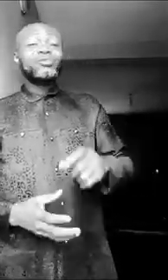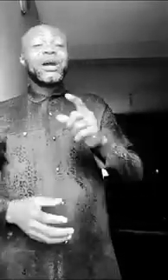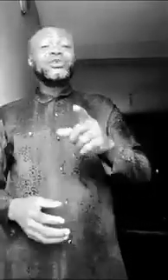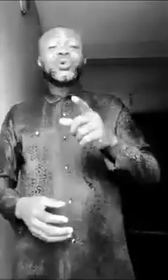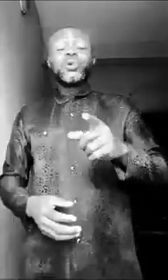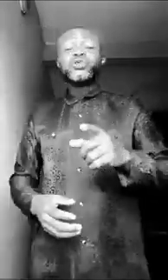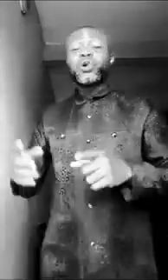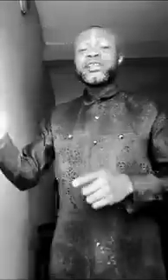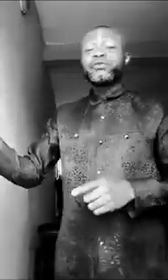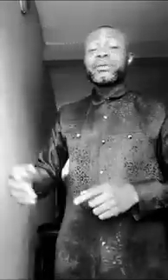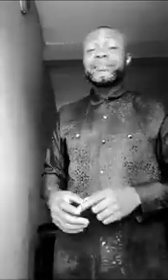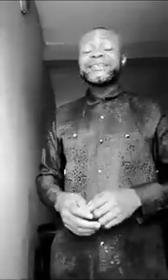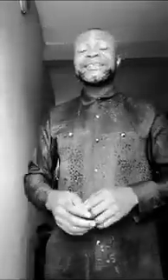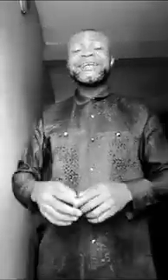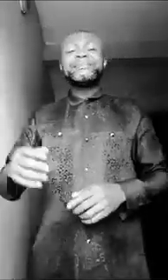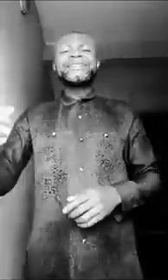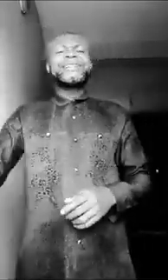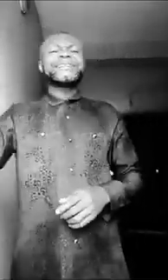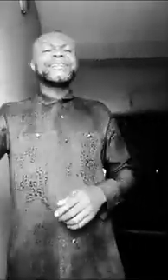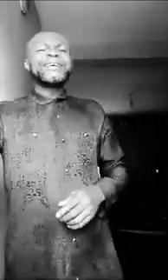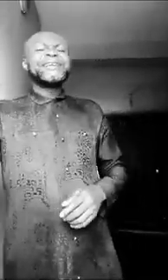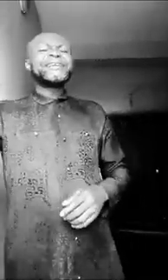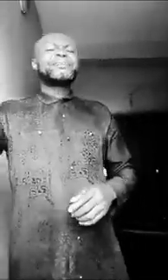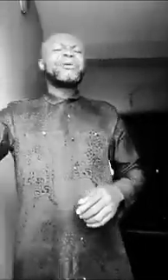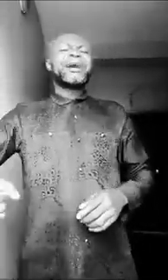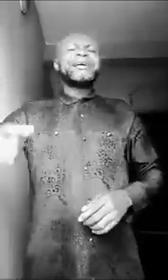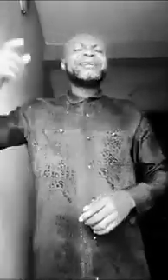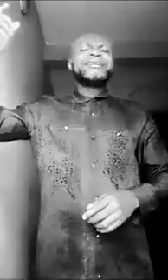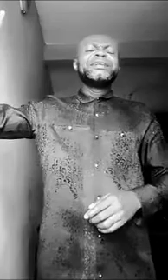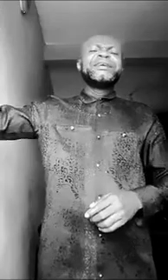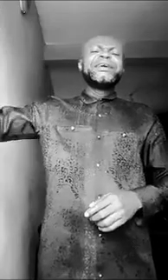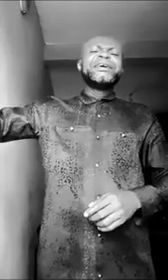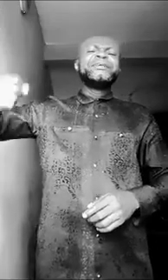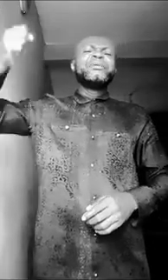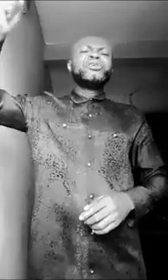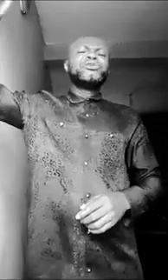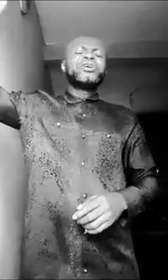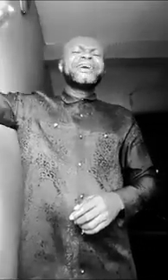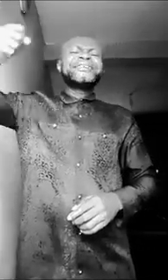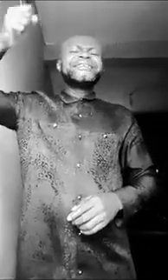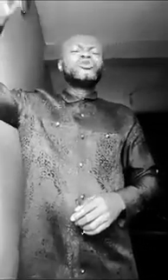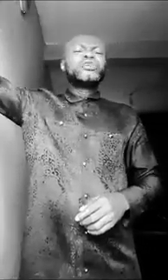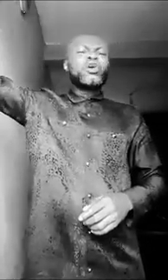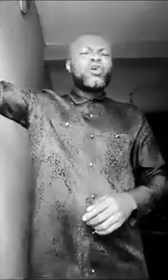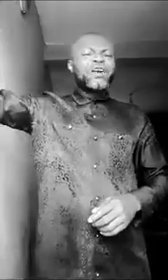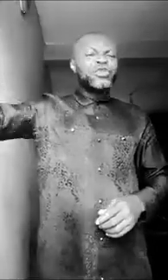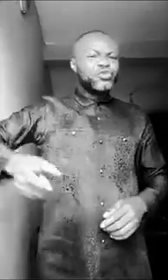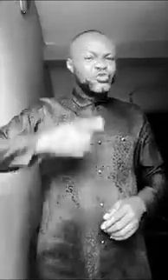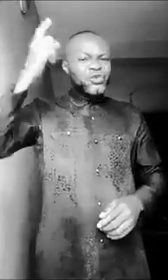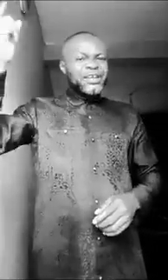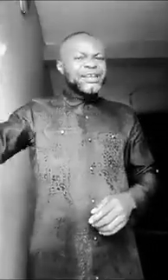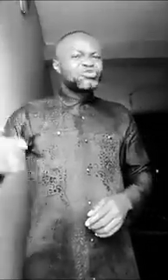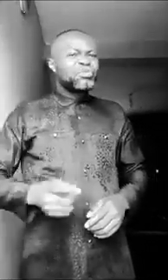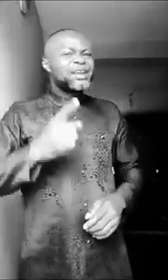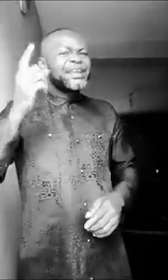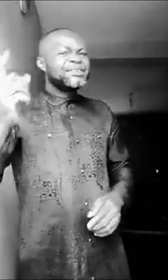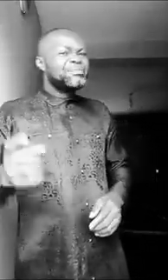one you close, collect it from that person is that person that that power that the enemy that we are that in the use of provides you that umbrella in dream